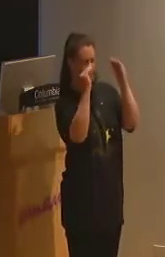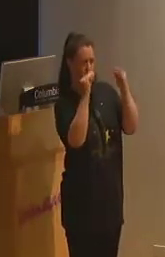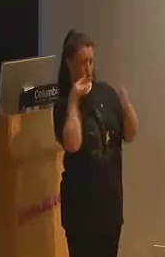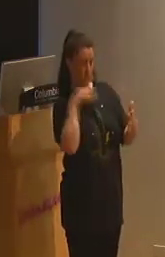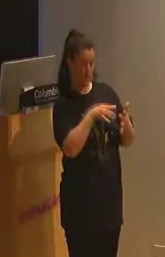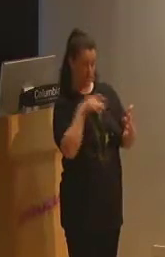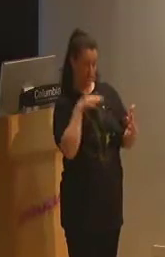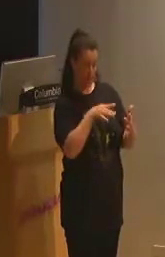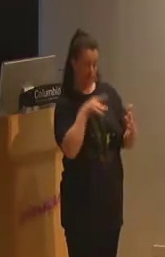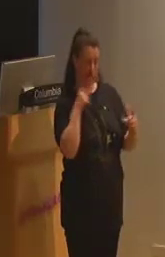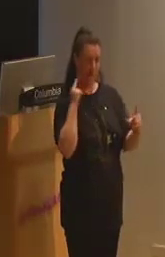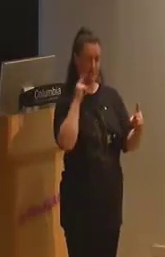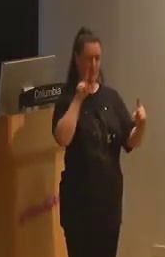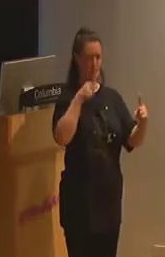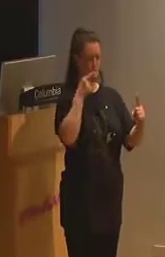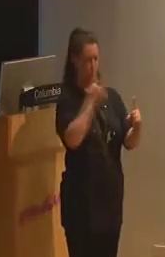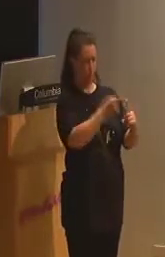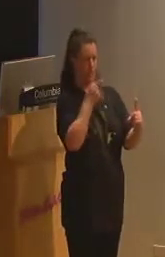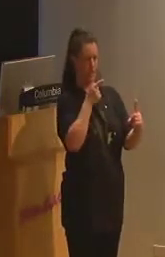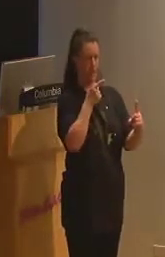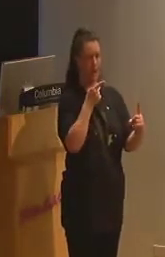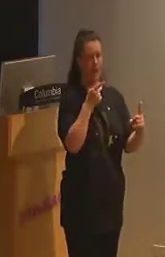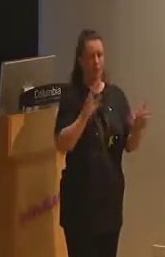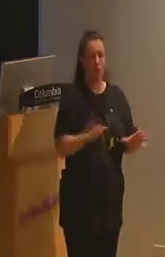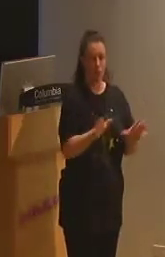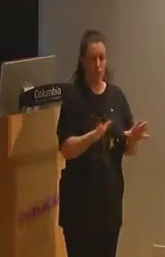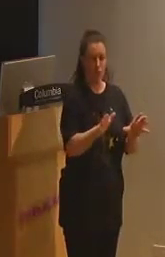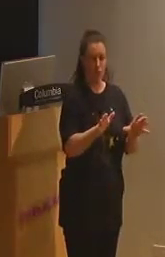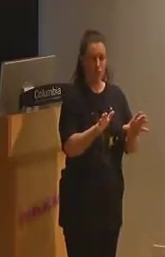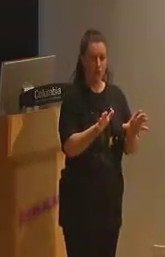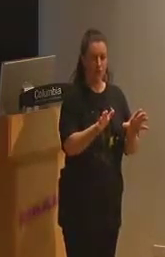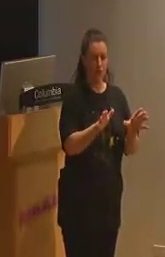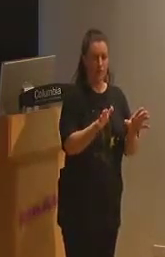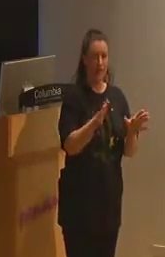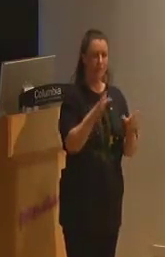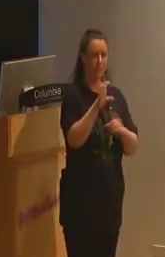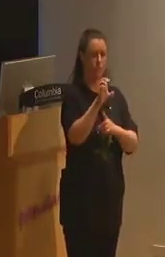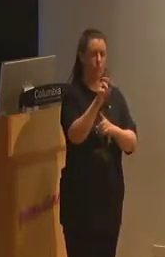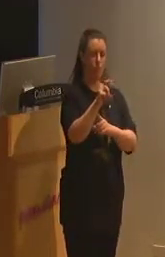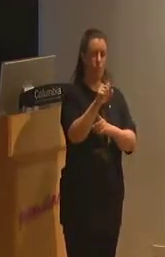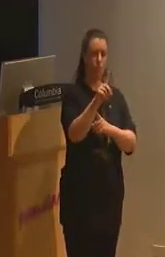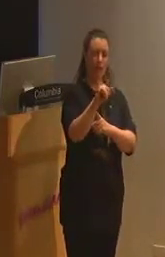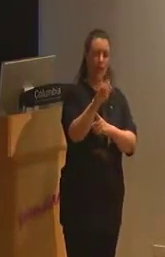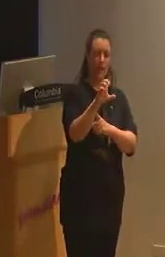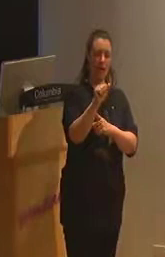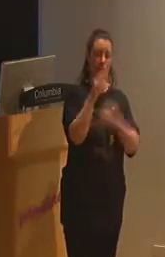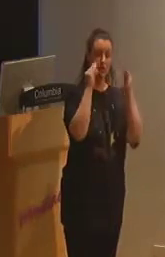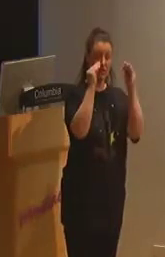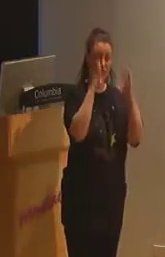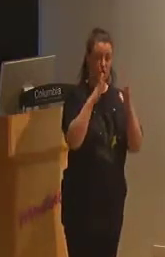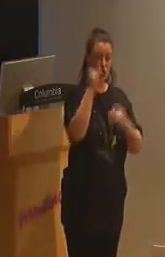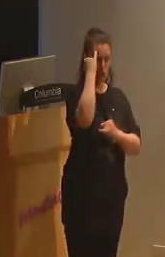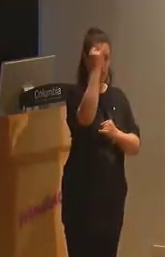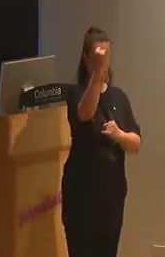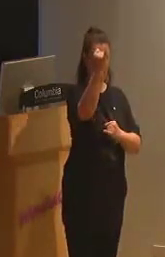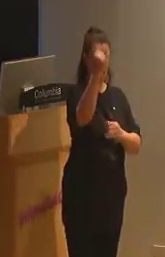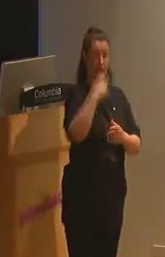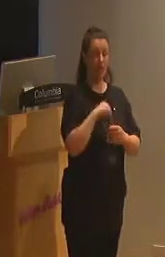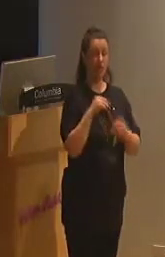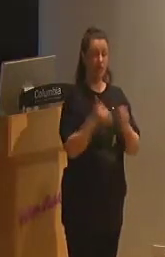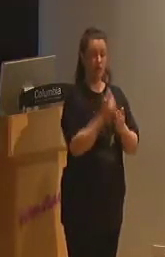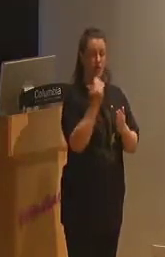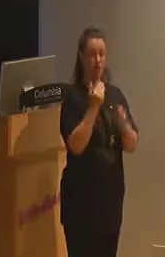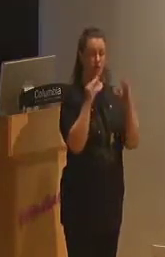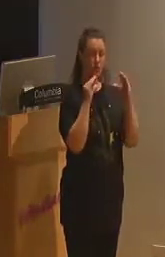some of its limitations, and also urging radical educators to imagine a new educational institution, one that is divorced from the